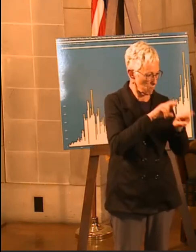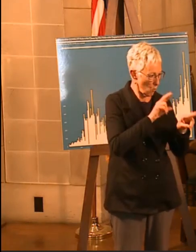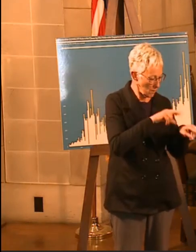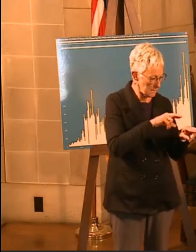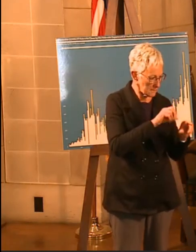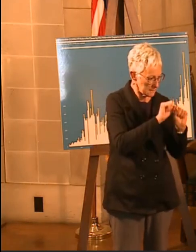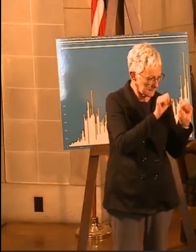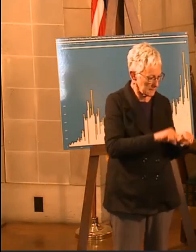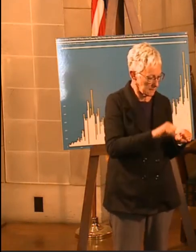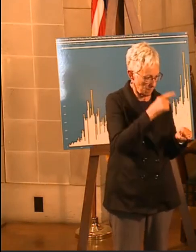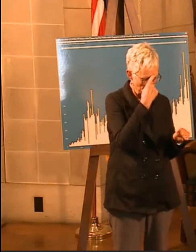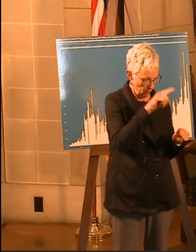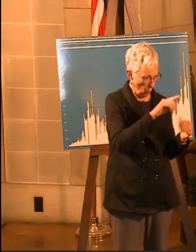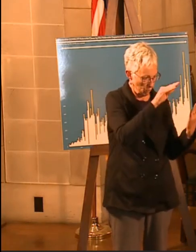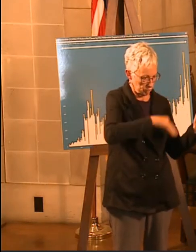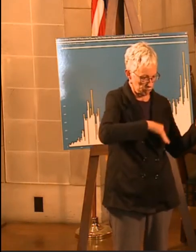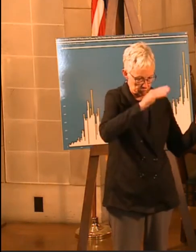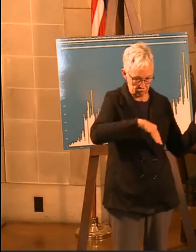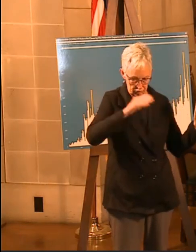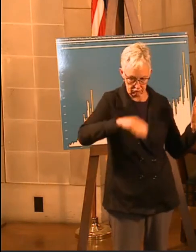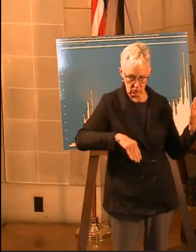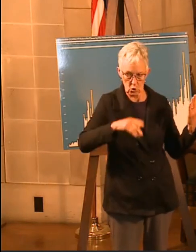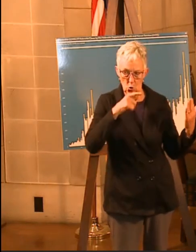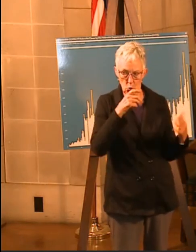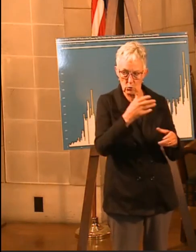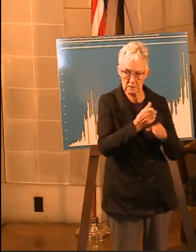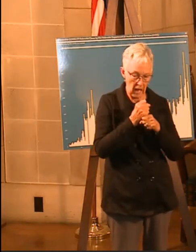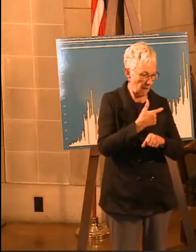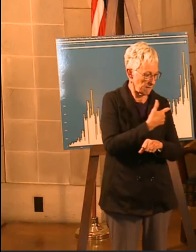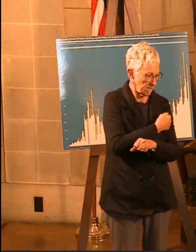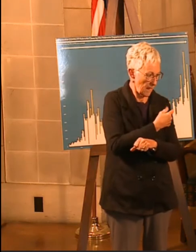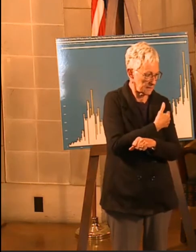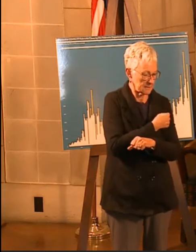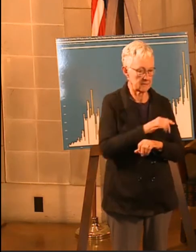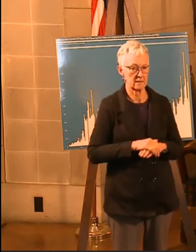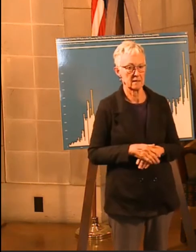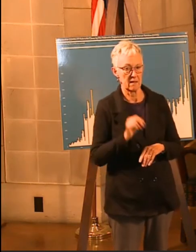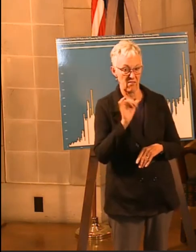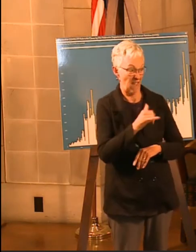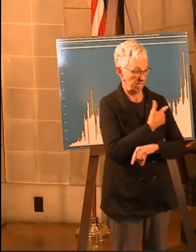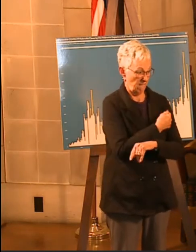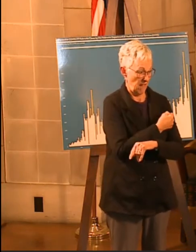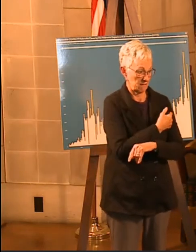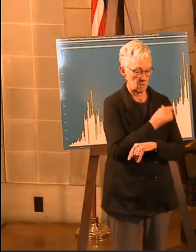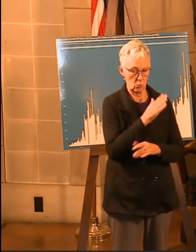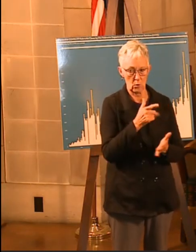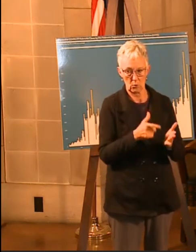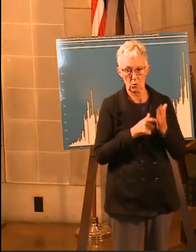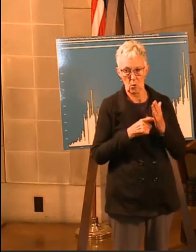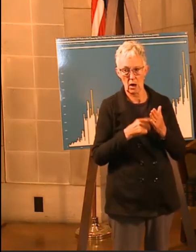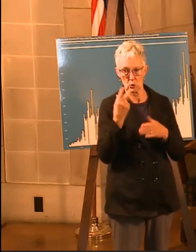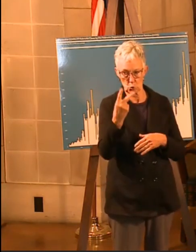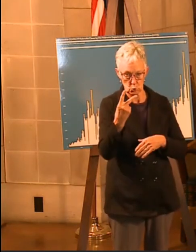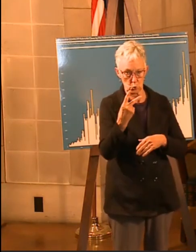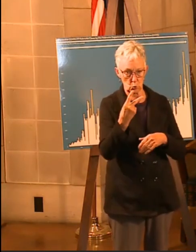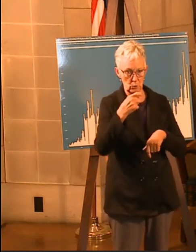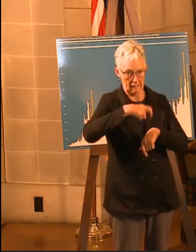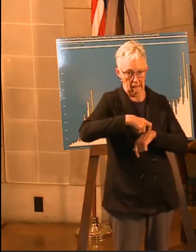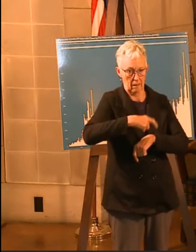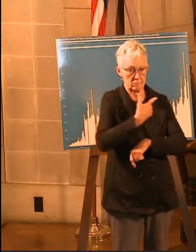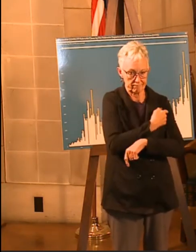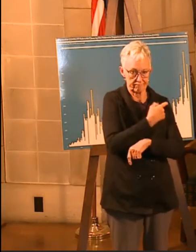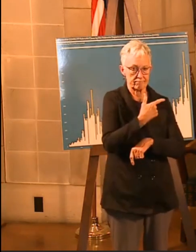vaccine. As Dr. Lawler mentioned, this is something that is probably going to be a two-dose vaccine, so we have to make sure that people that get one